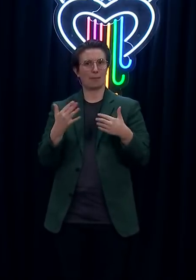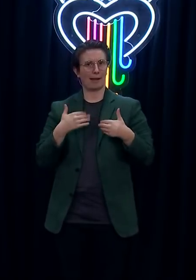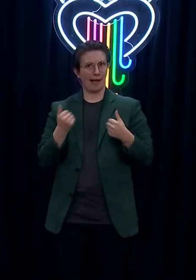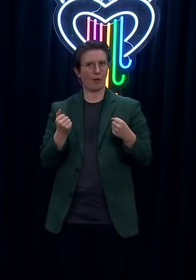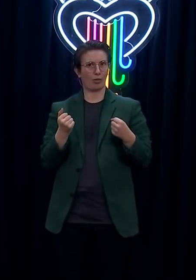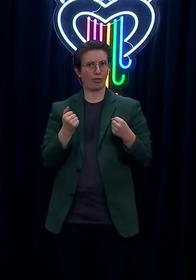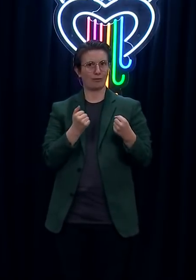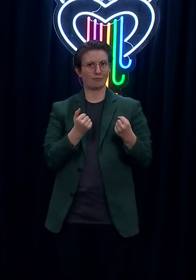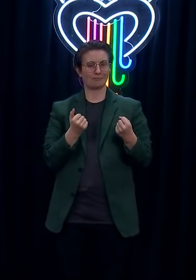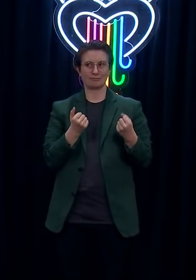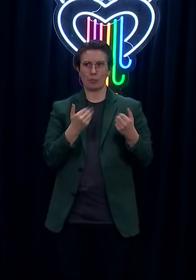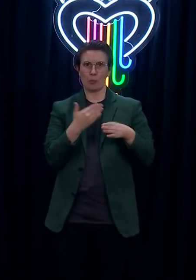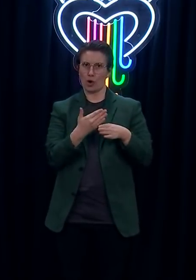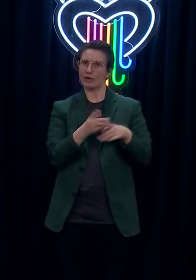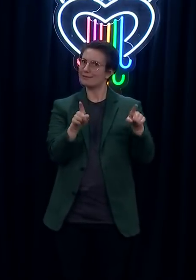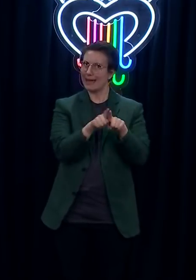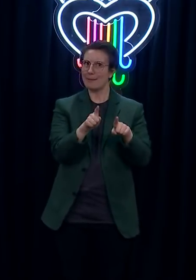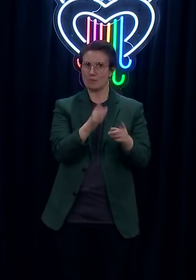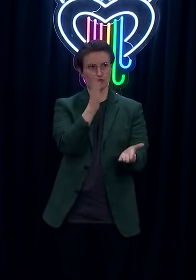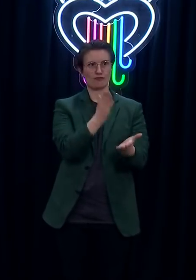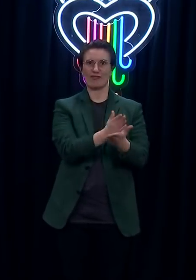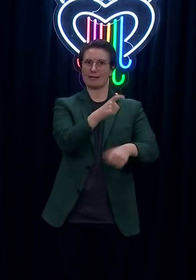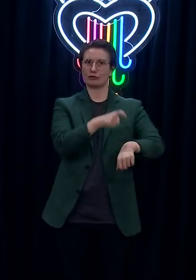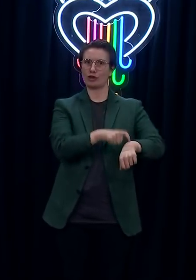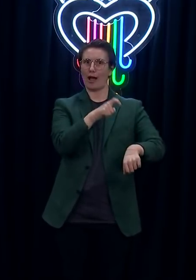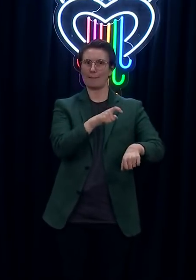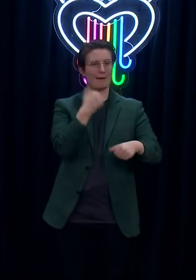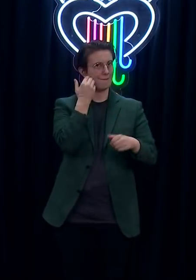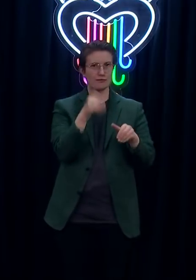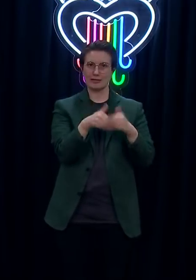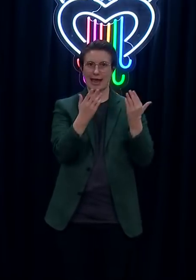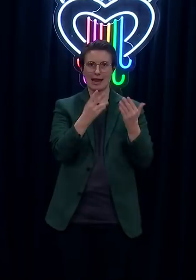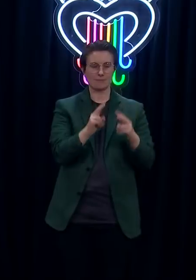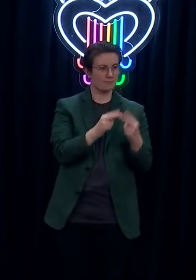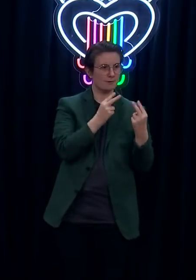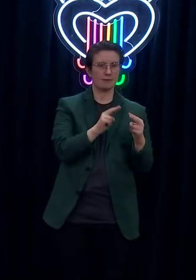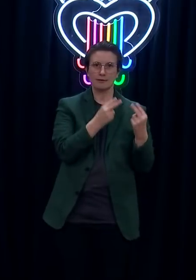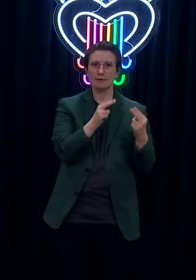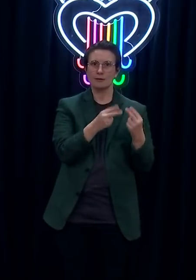real-time assessment every single morning when we're brief.